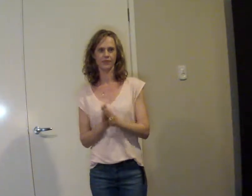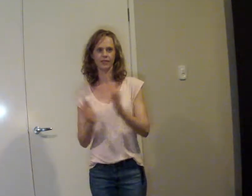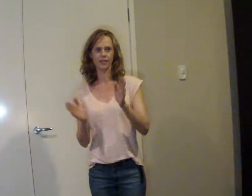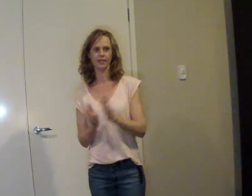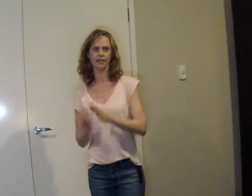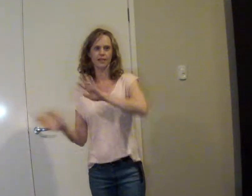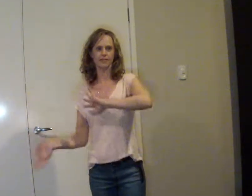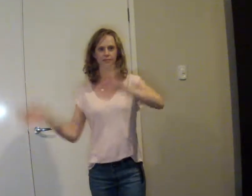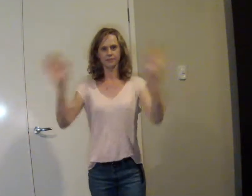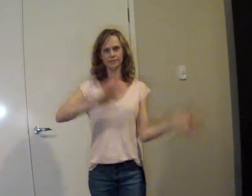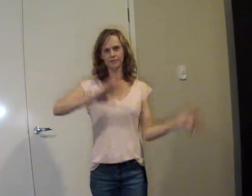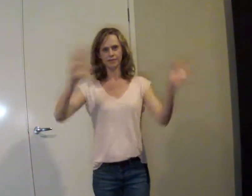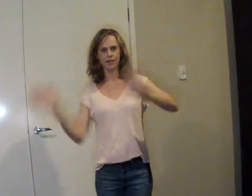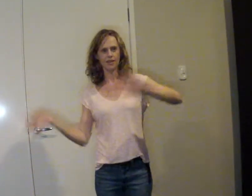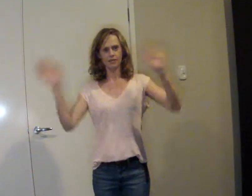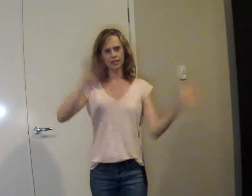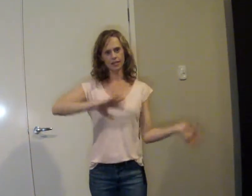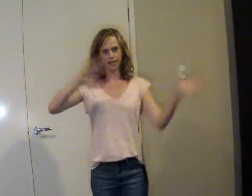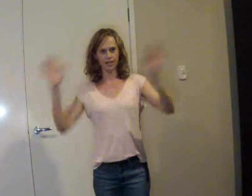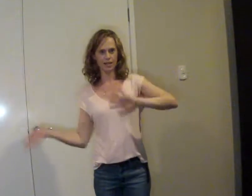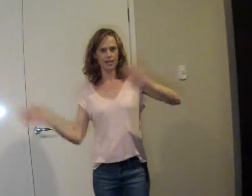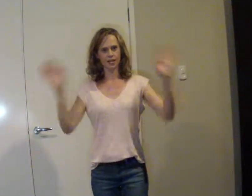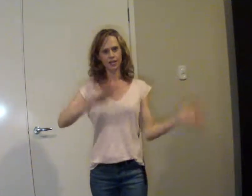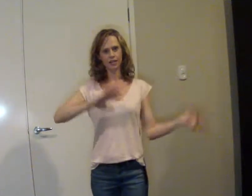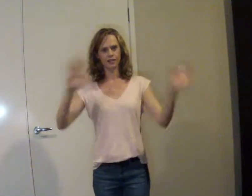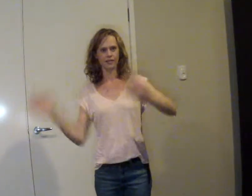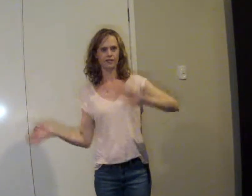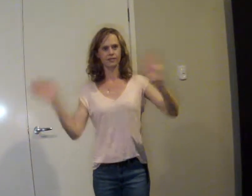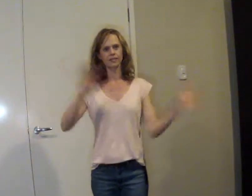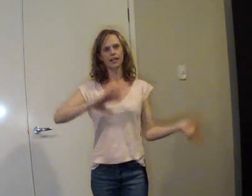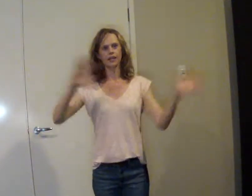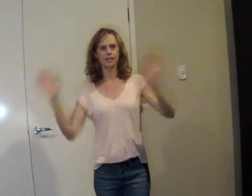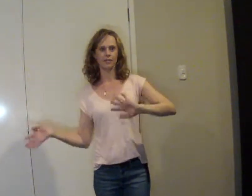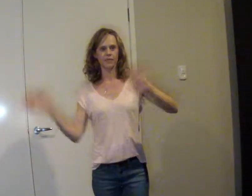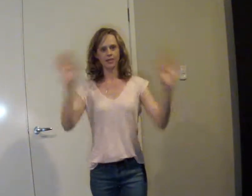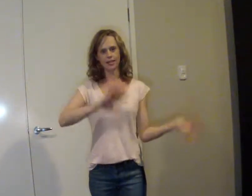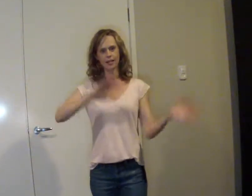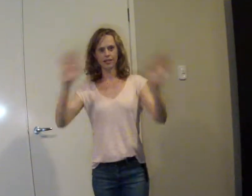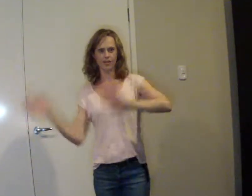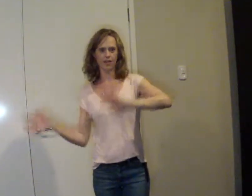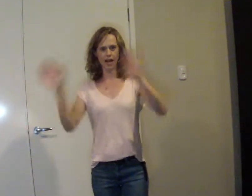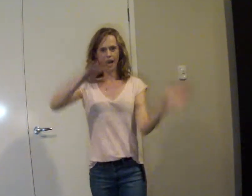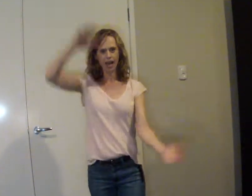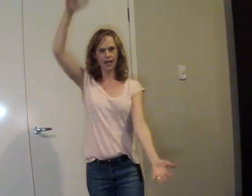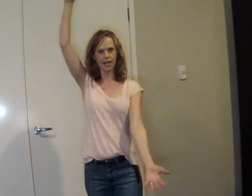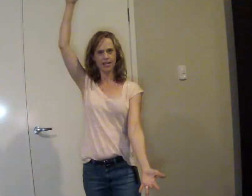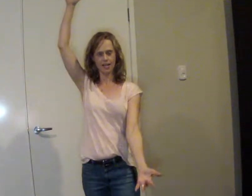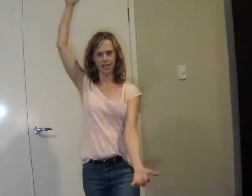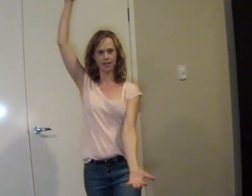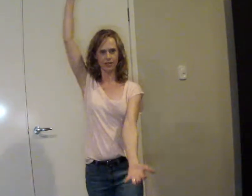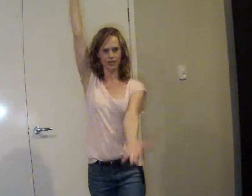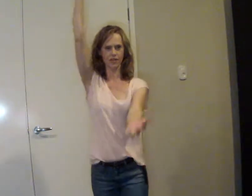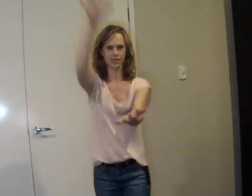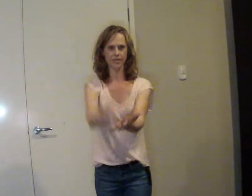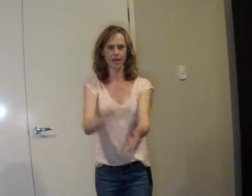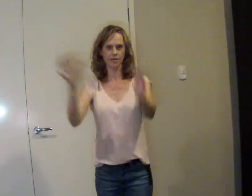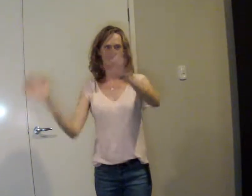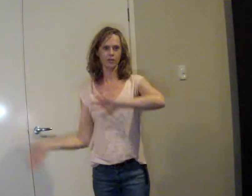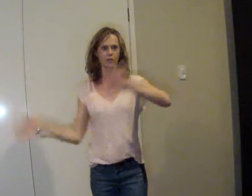Goodbye, I'll see you later Let me see your alligator Goodbye,